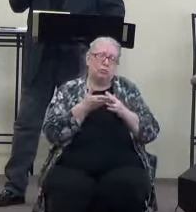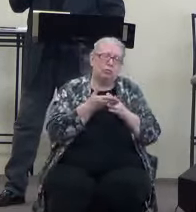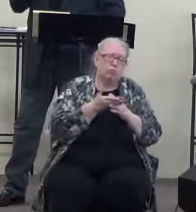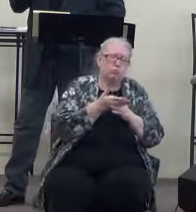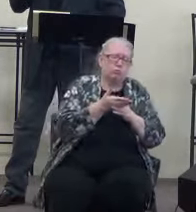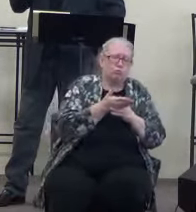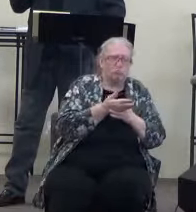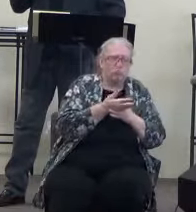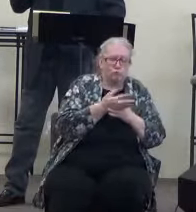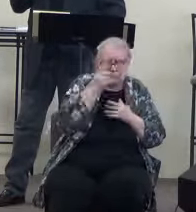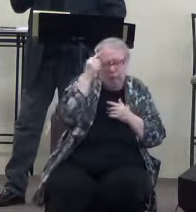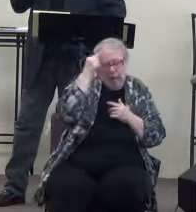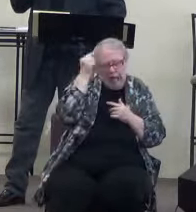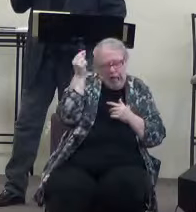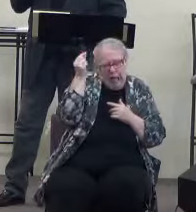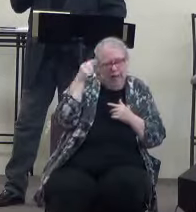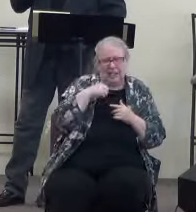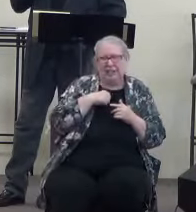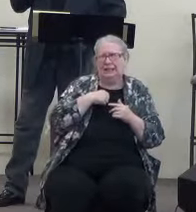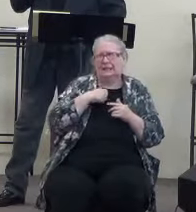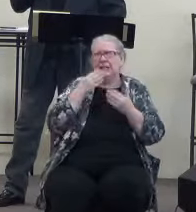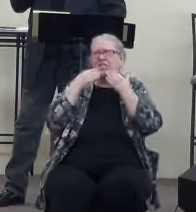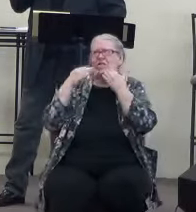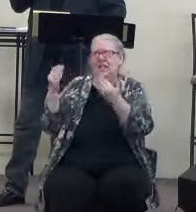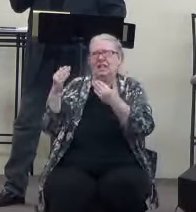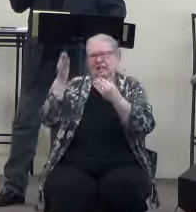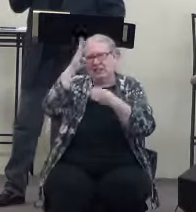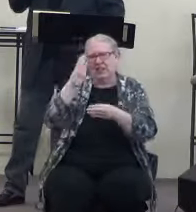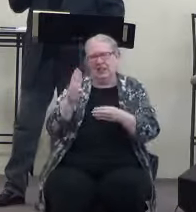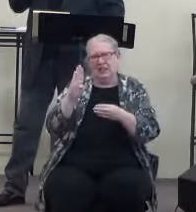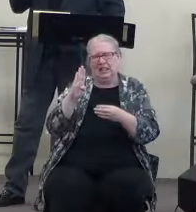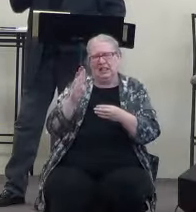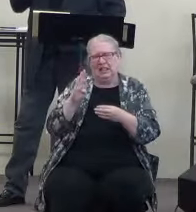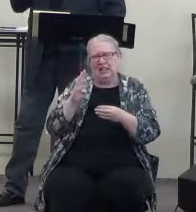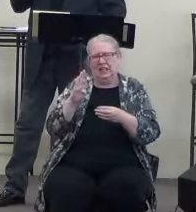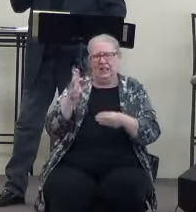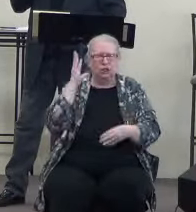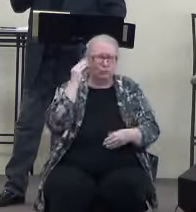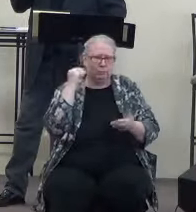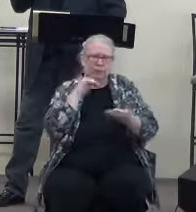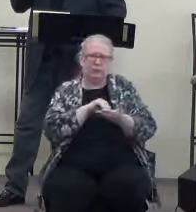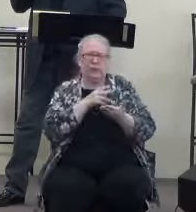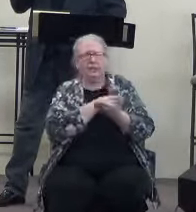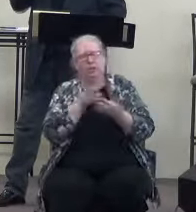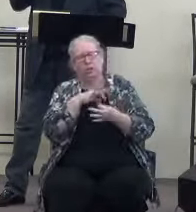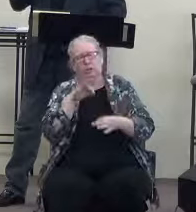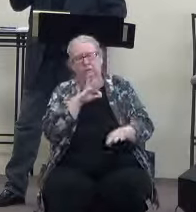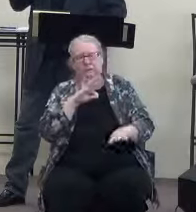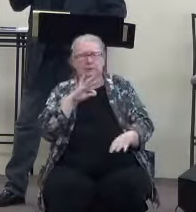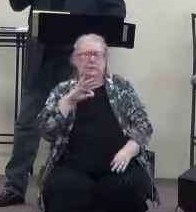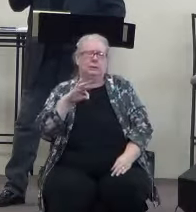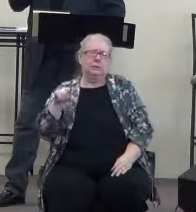by and I really didn't give God the credit and I'll get around that situation again and the Holy Spirit convicts